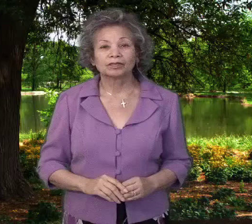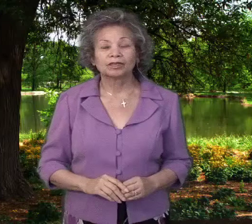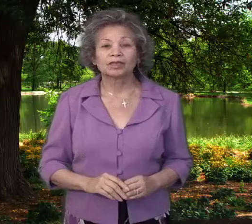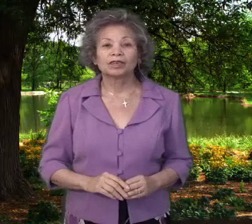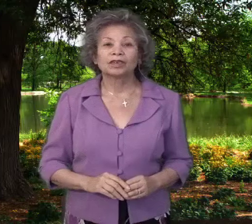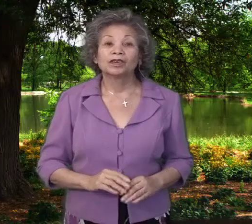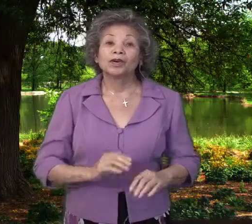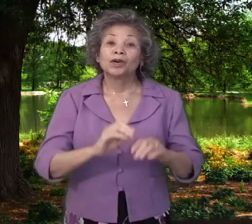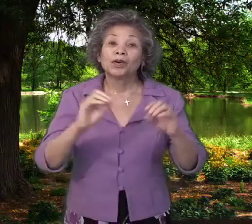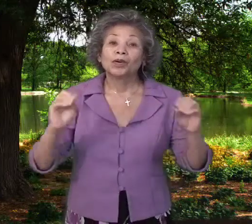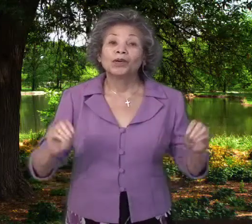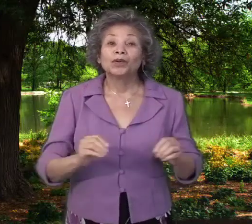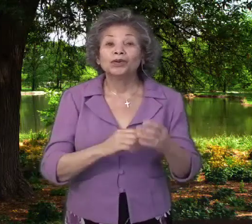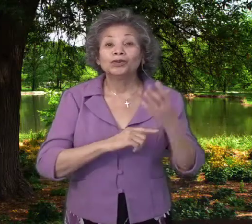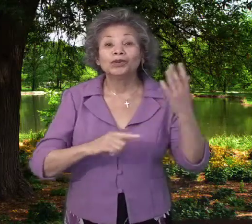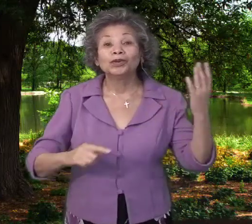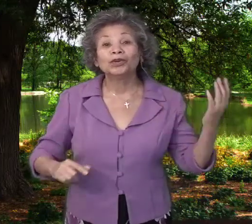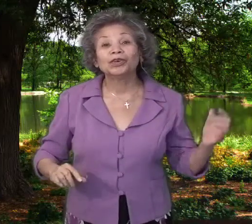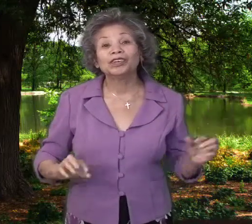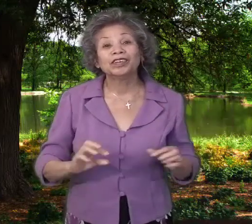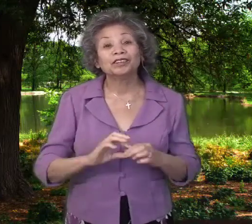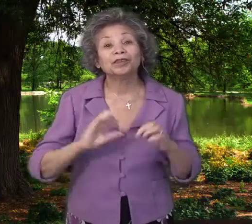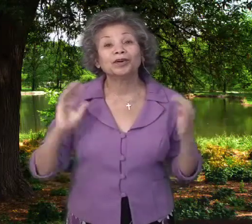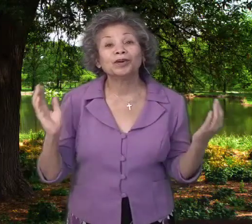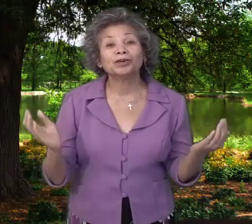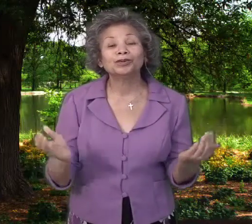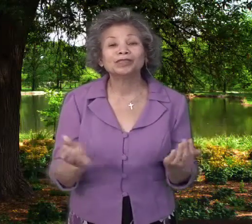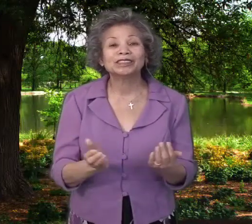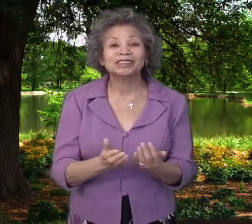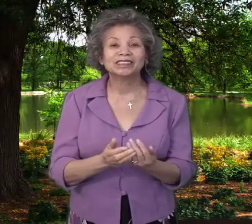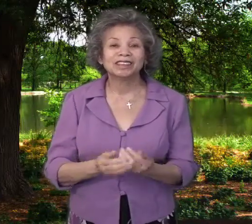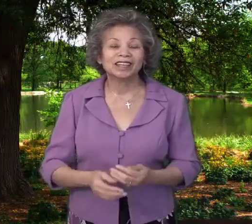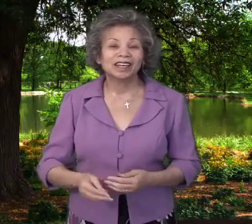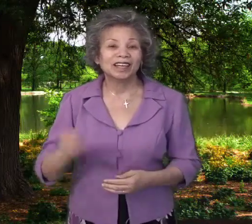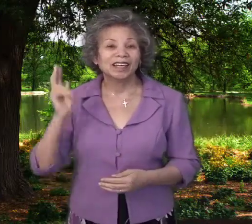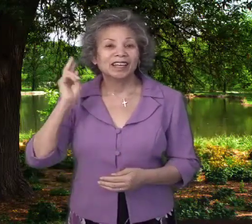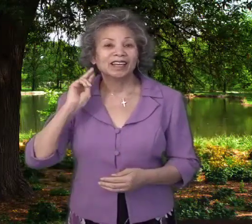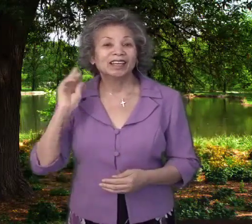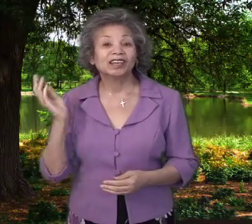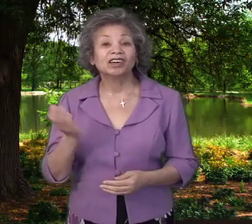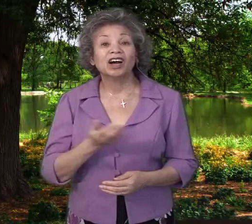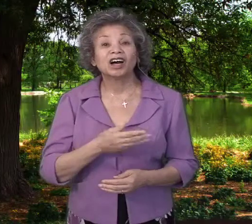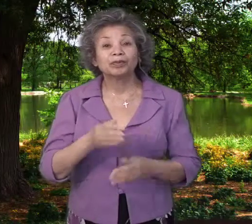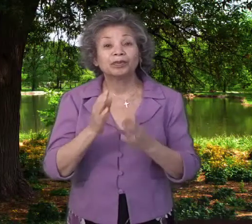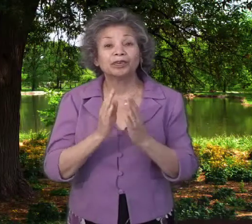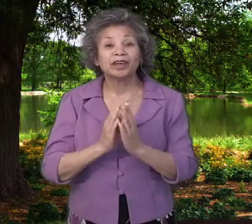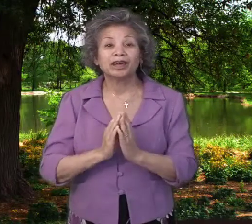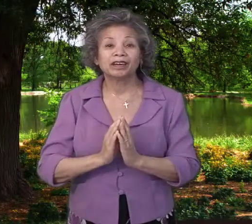O Lord of hosts, hear our prayer.